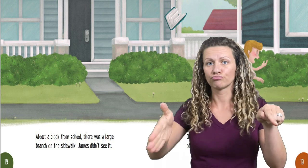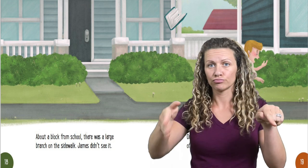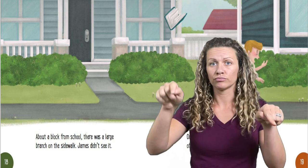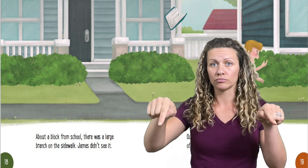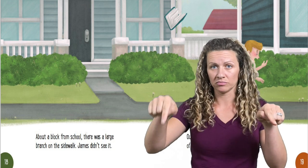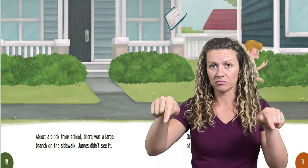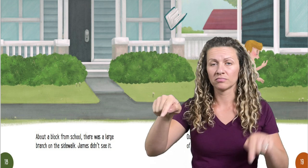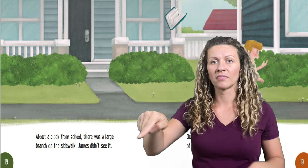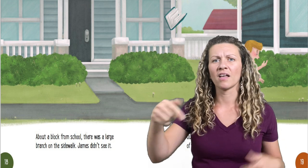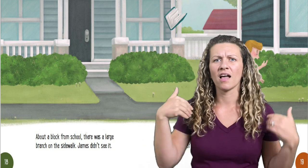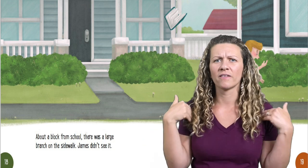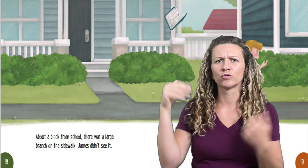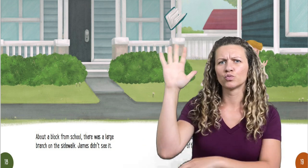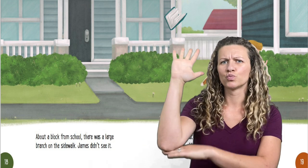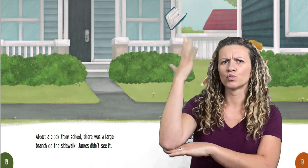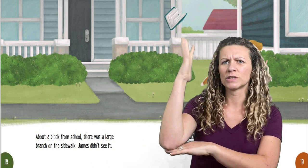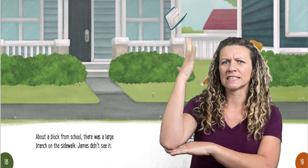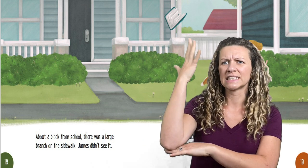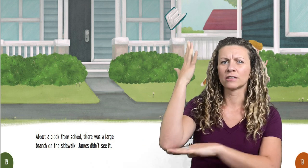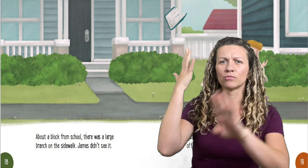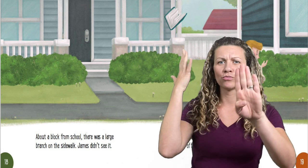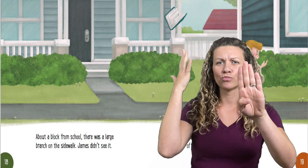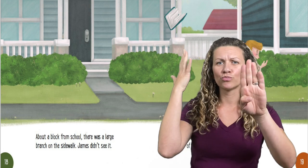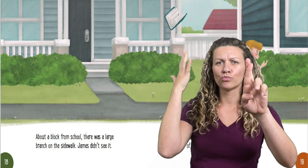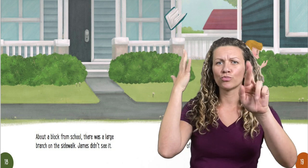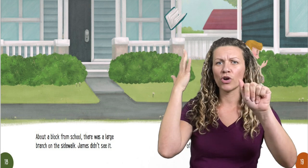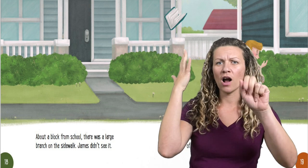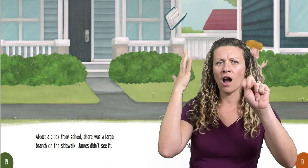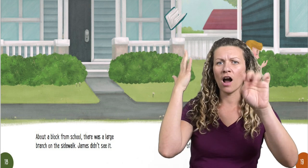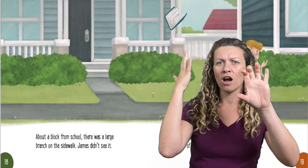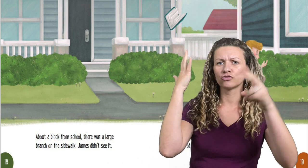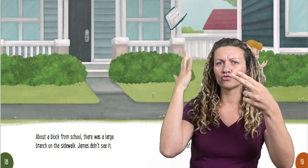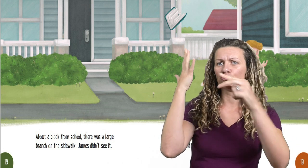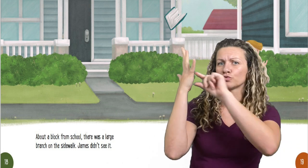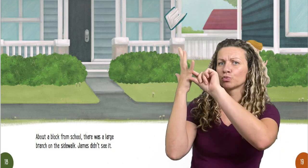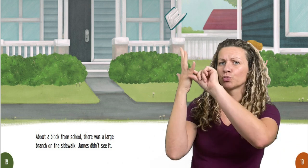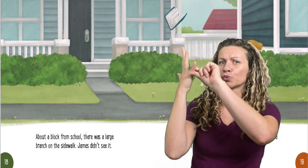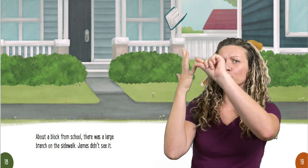About a block from school, there was a large branch on the sidewalk.